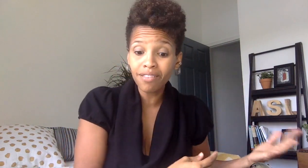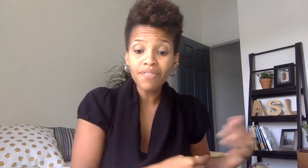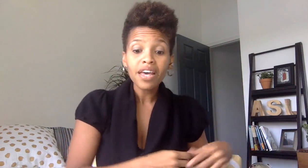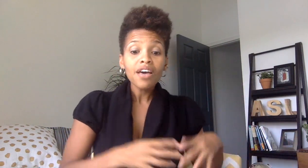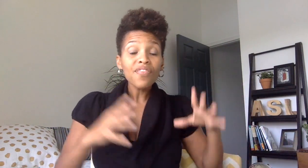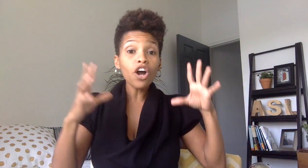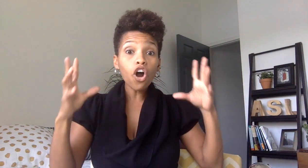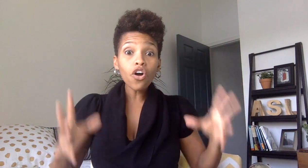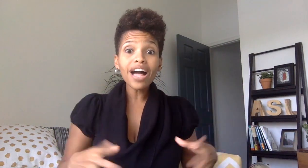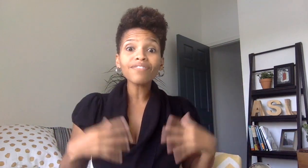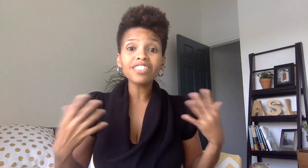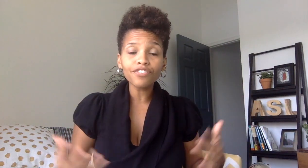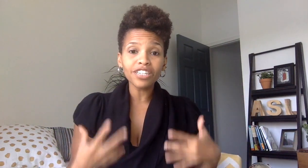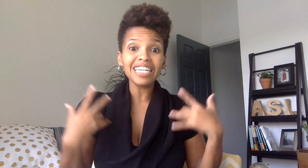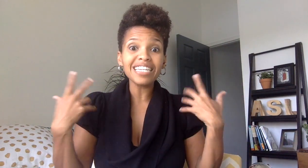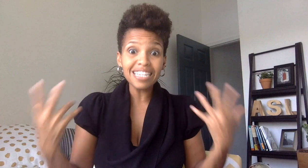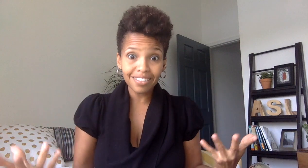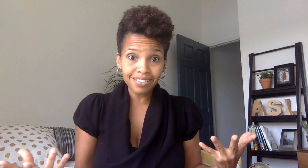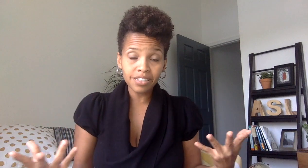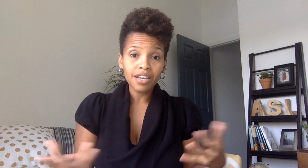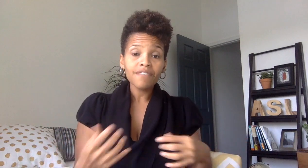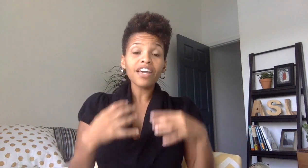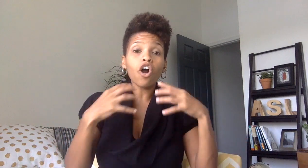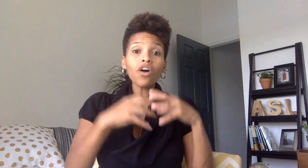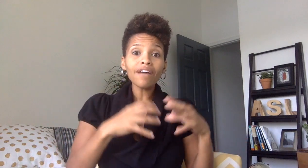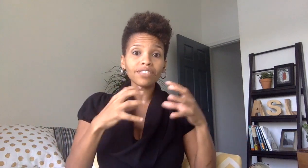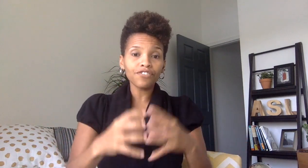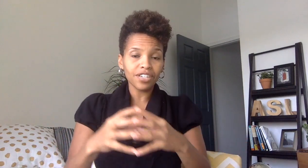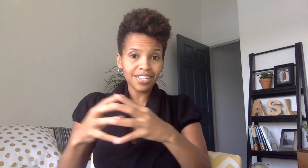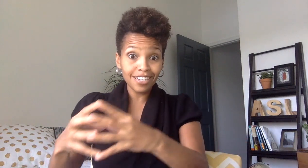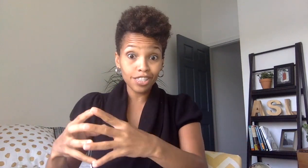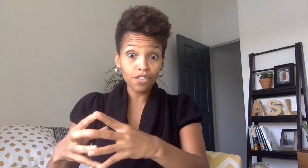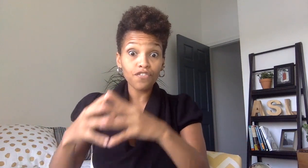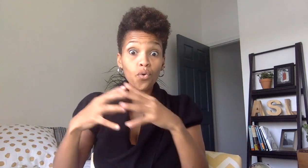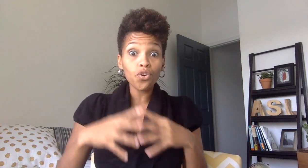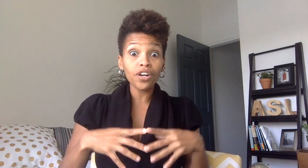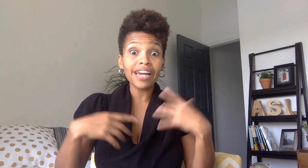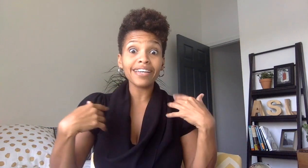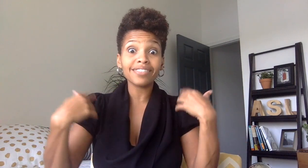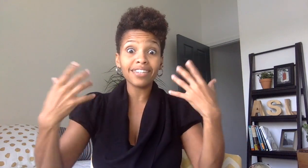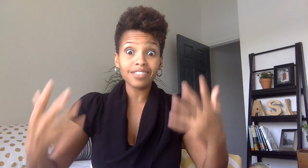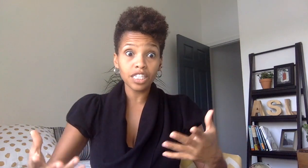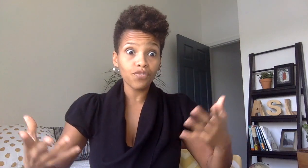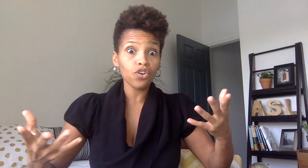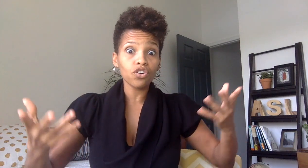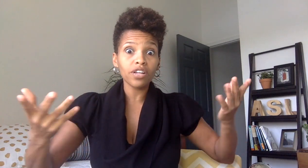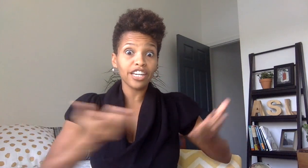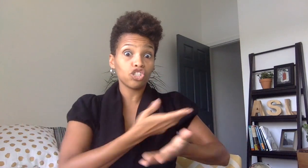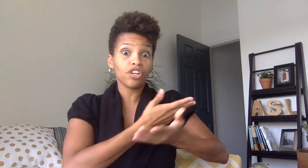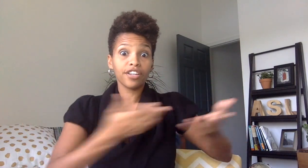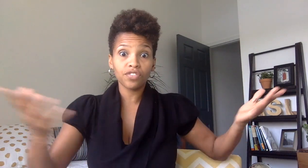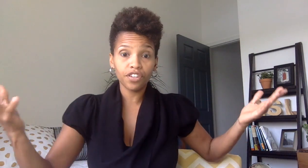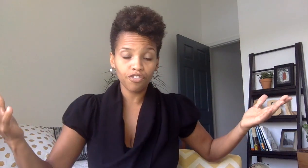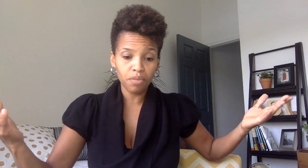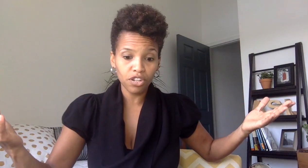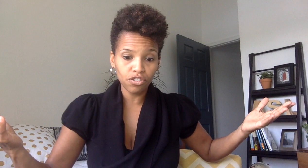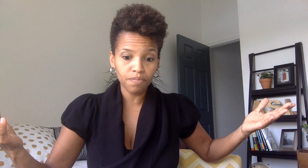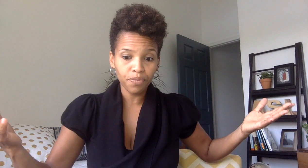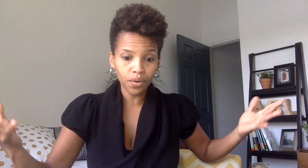they all have different needs they all have different needs for a successful exchange of information okay